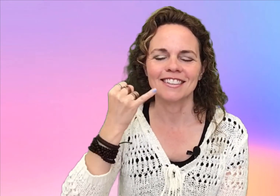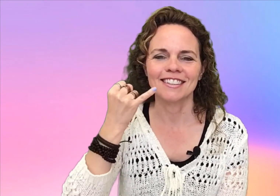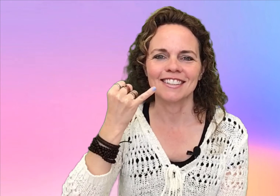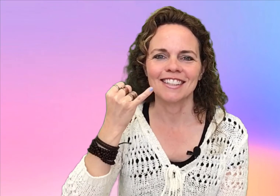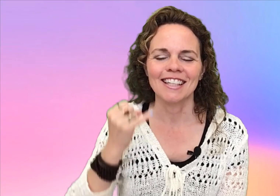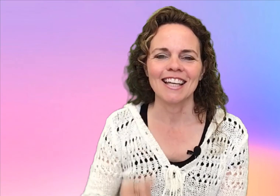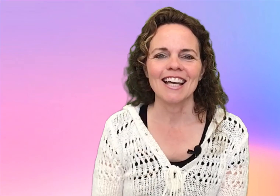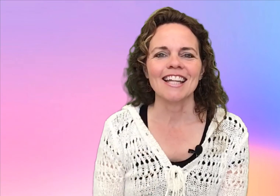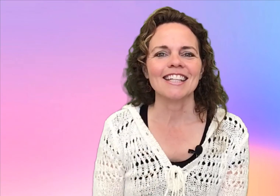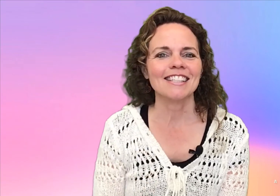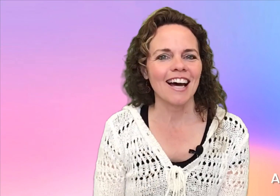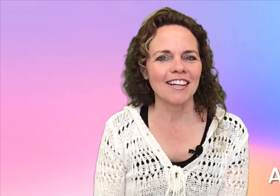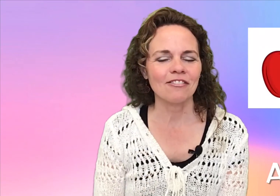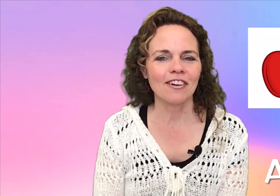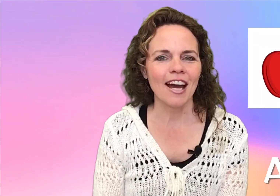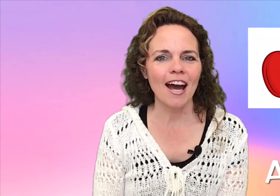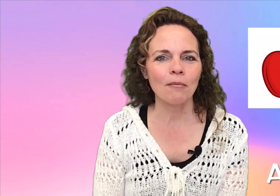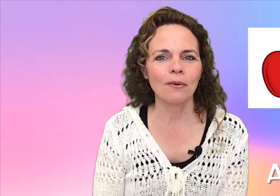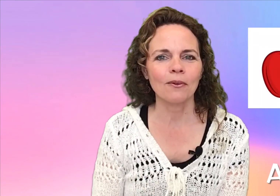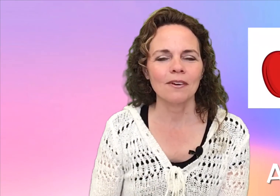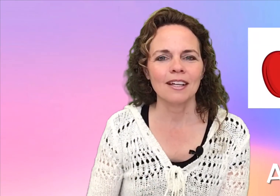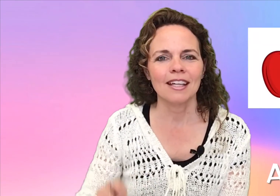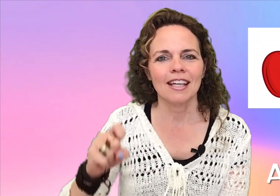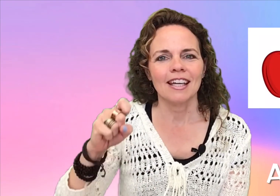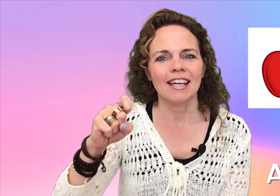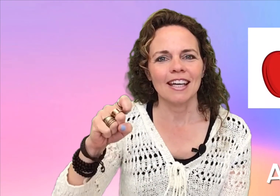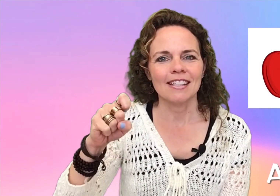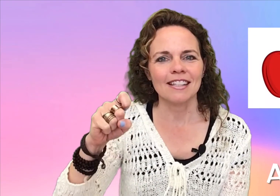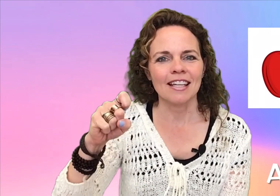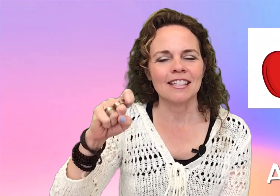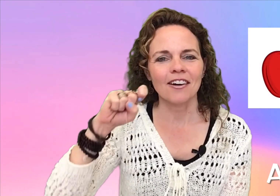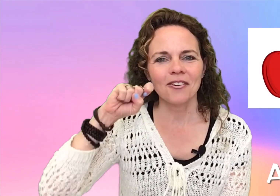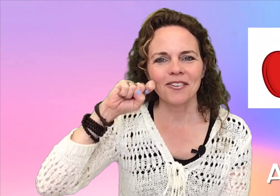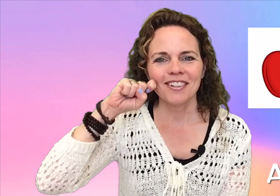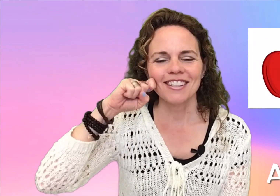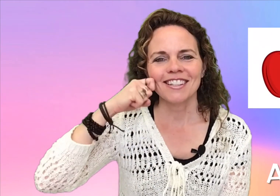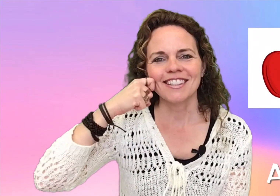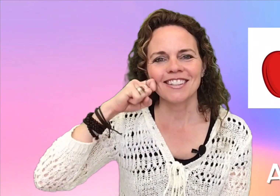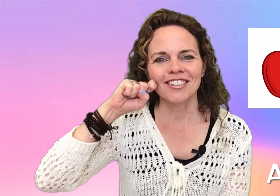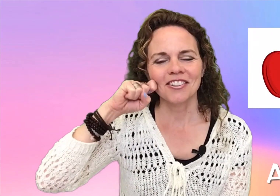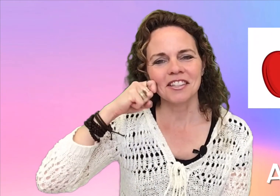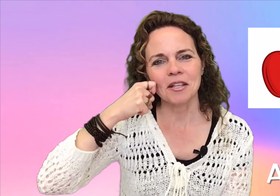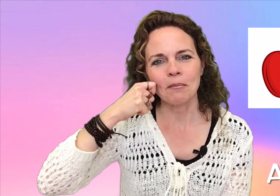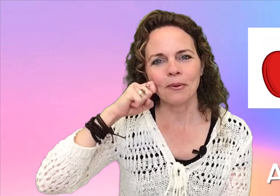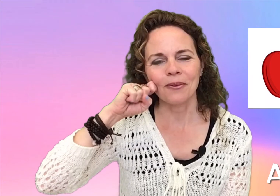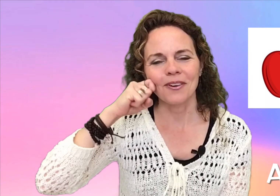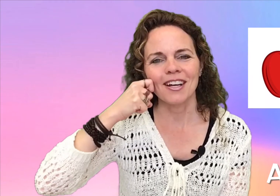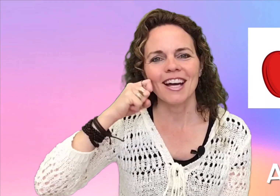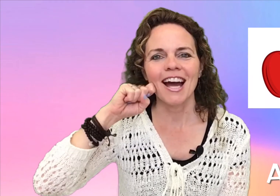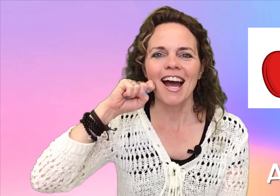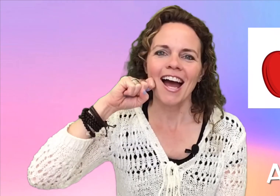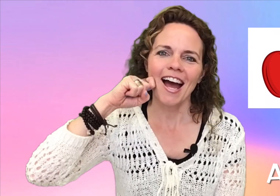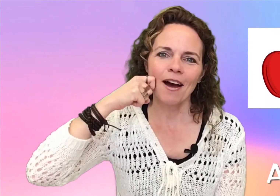The sign for apple is a knuckle to your dimple. Apple.